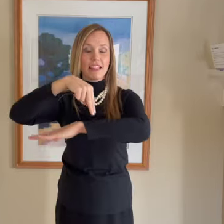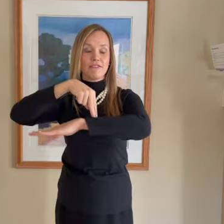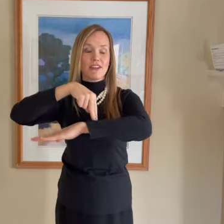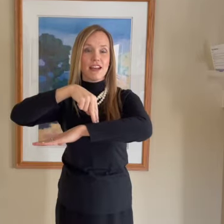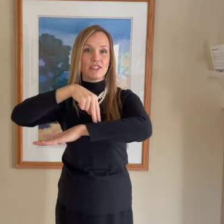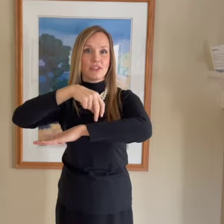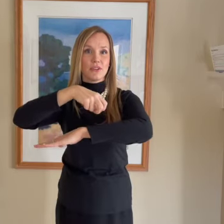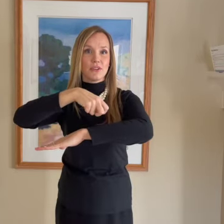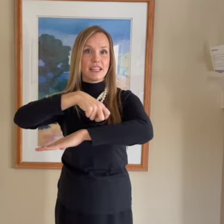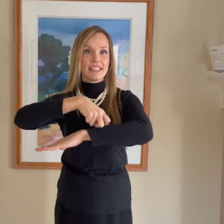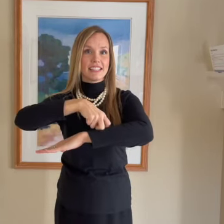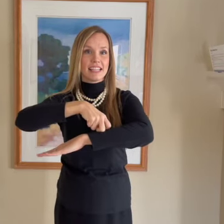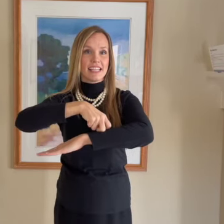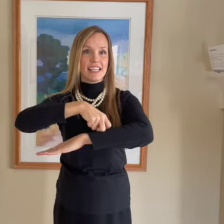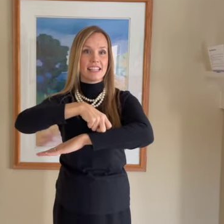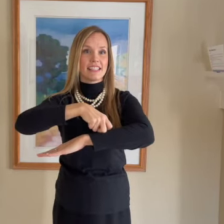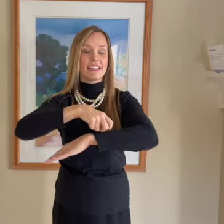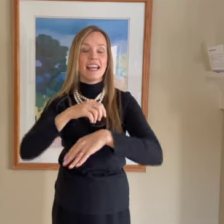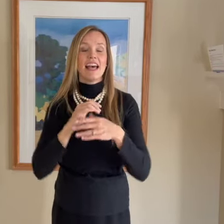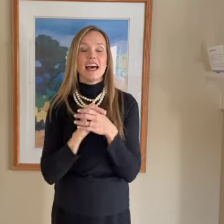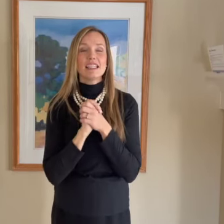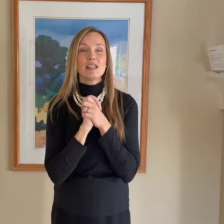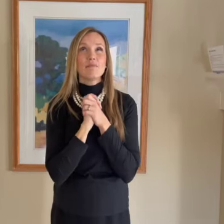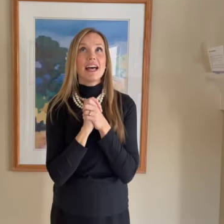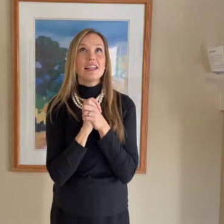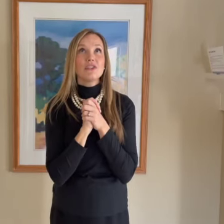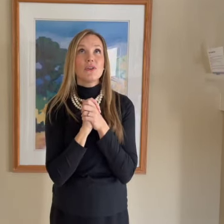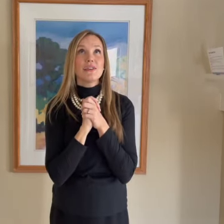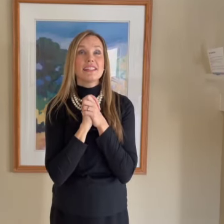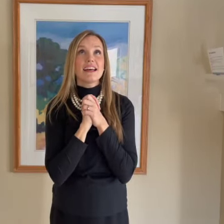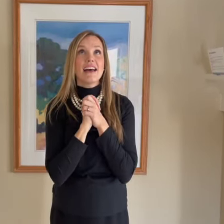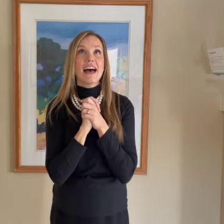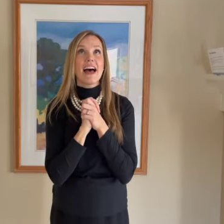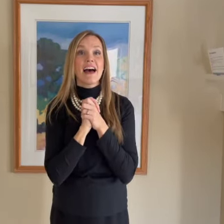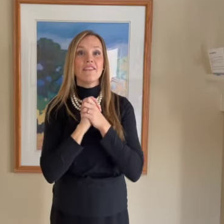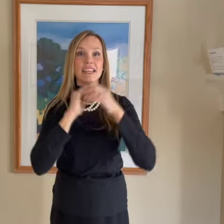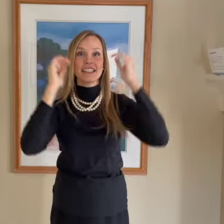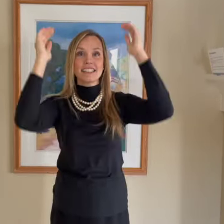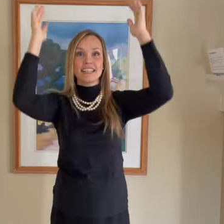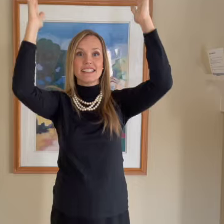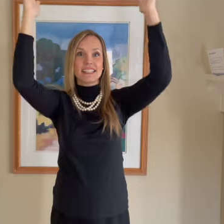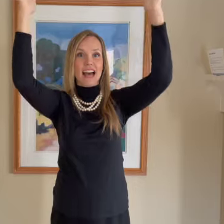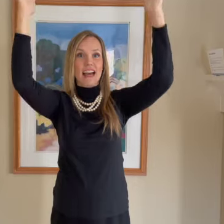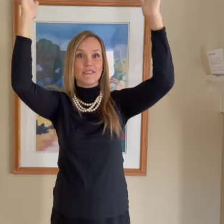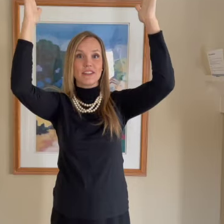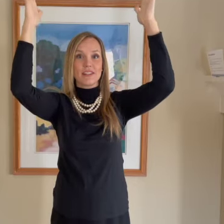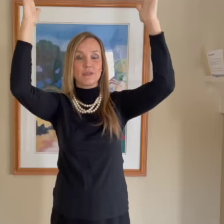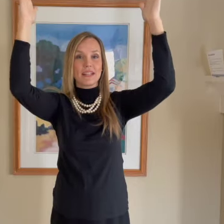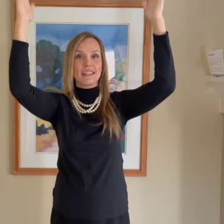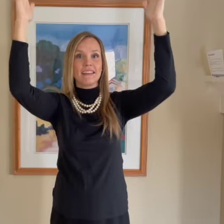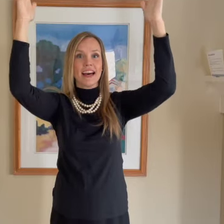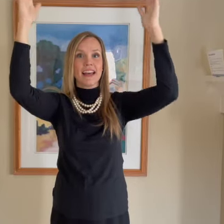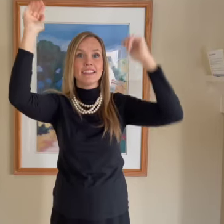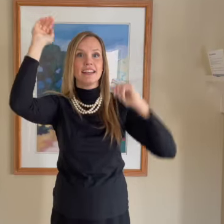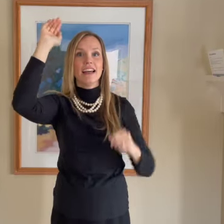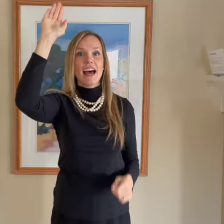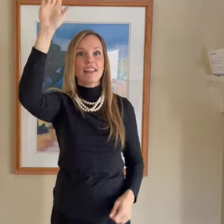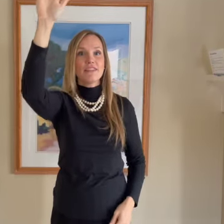fell to his knees. As he pled towards the heavens, the sky filled with light. And the